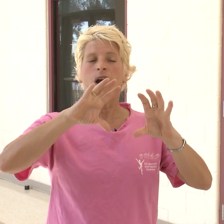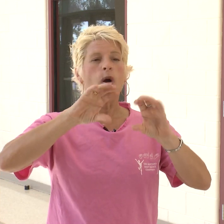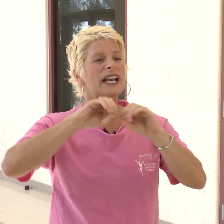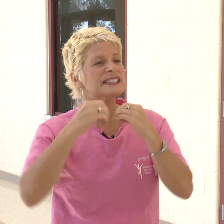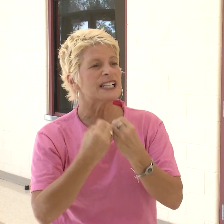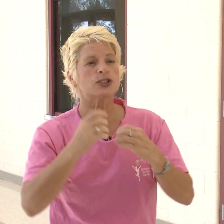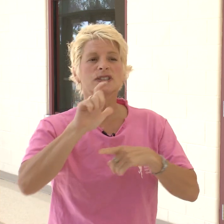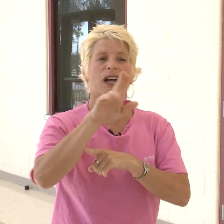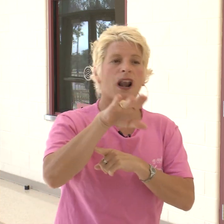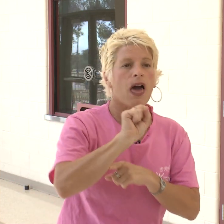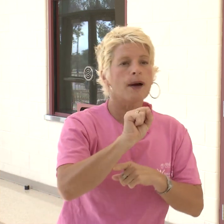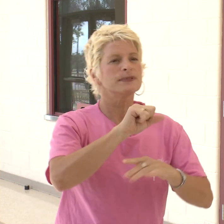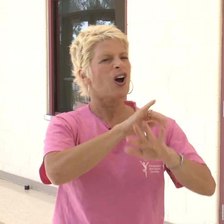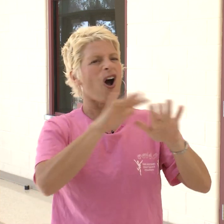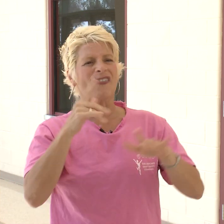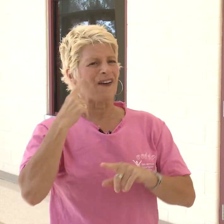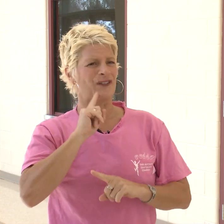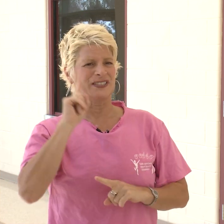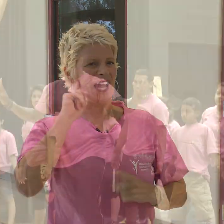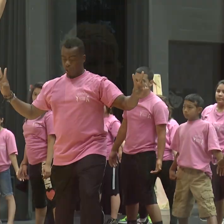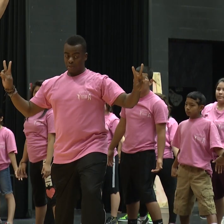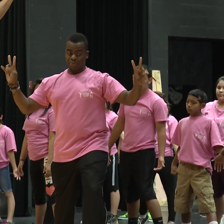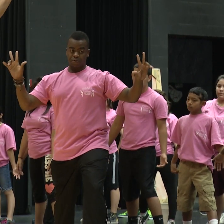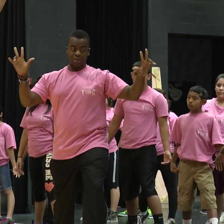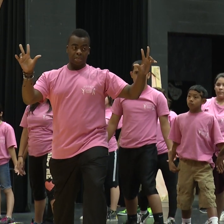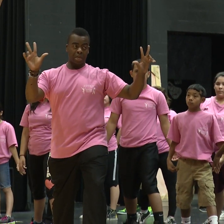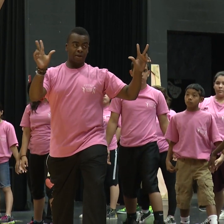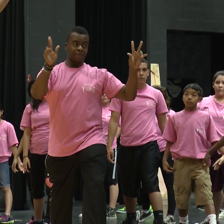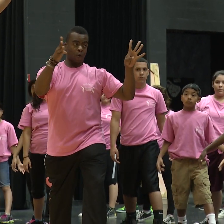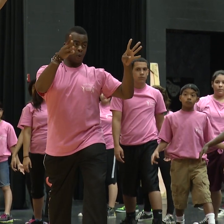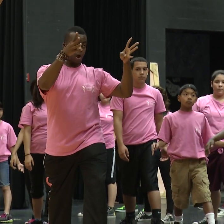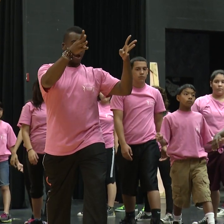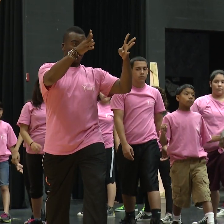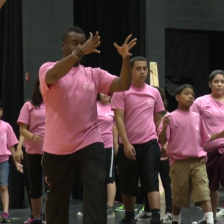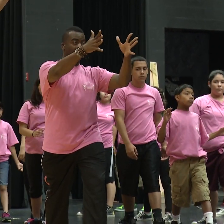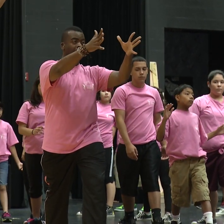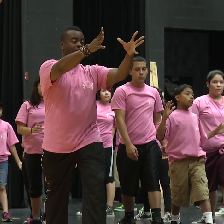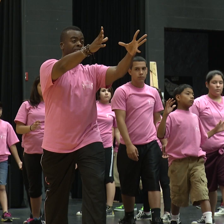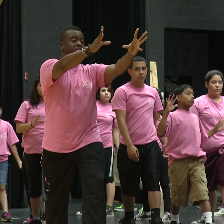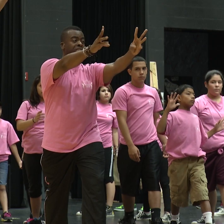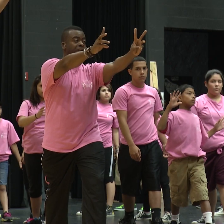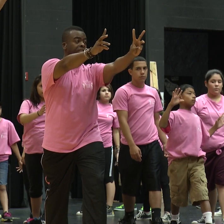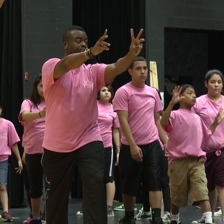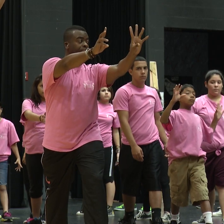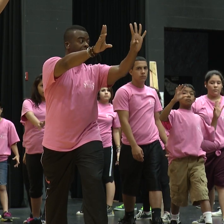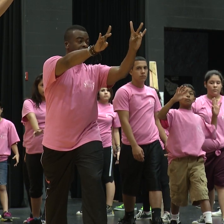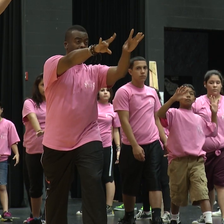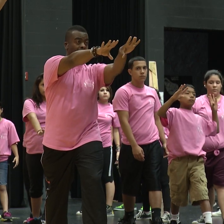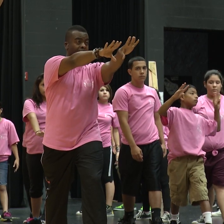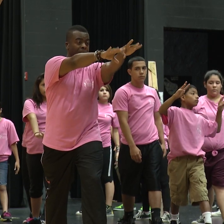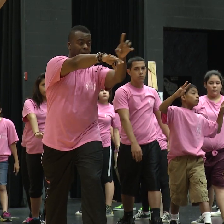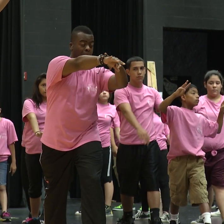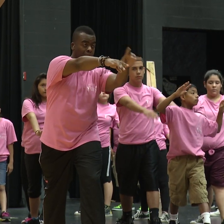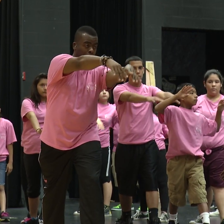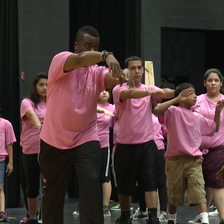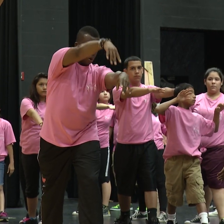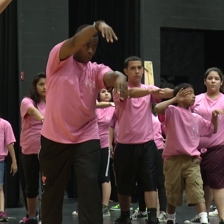organizations, clubs, all that for deaf. Ms. Broderson also says she didn't see the students having any identity as a deaf